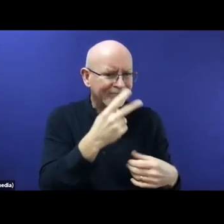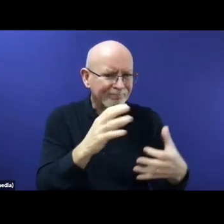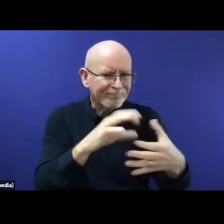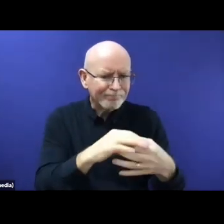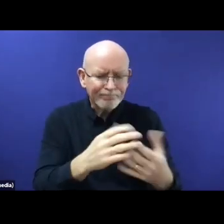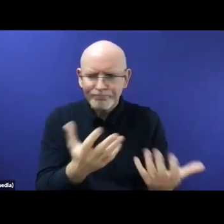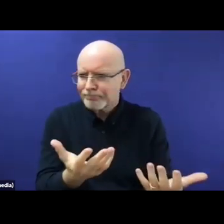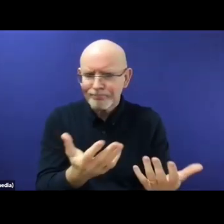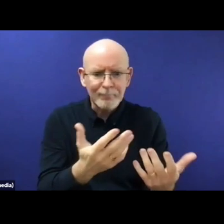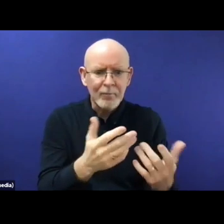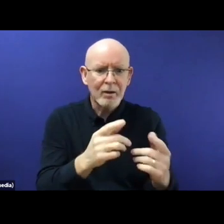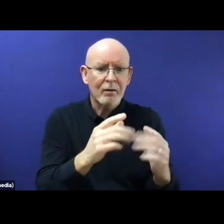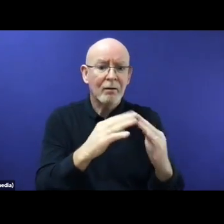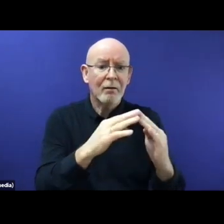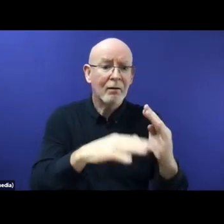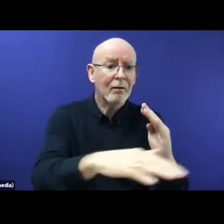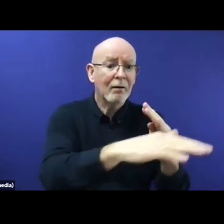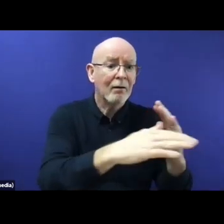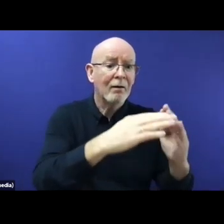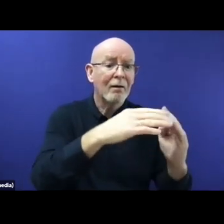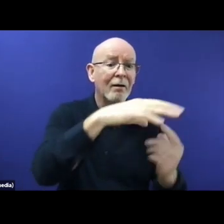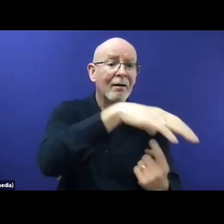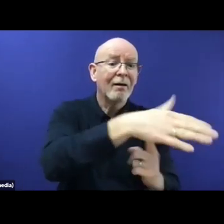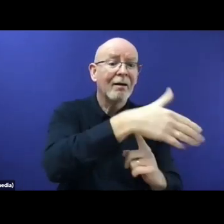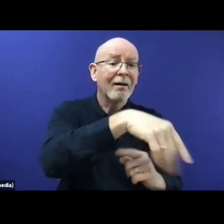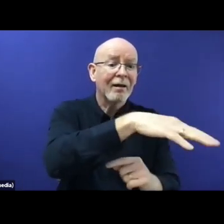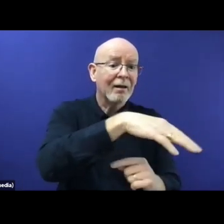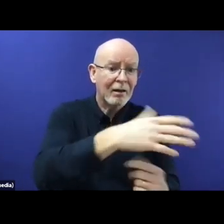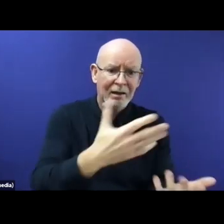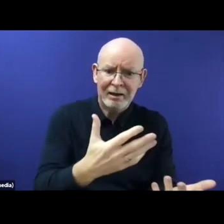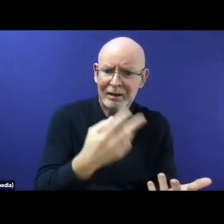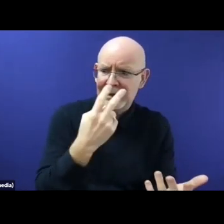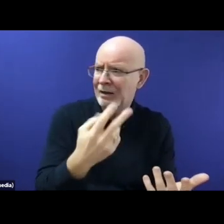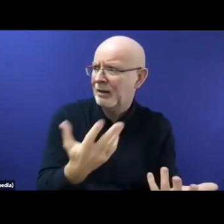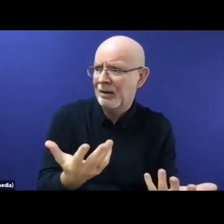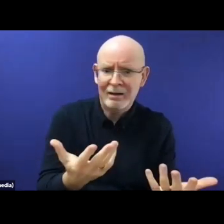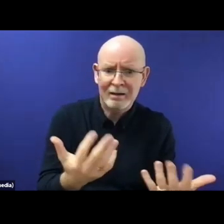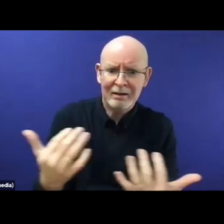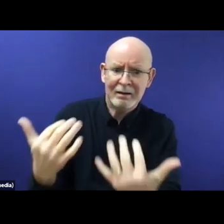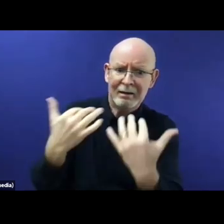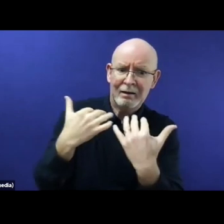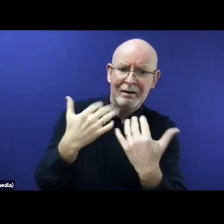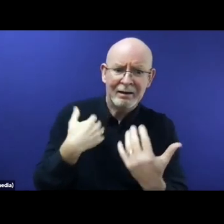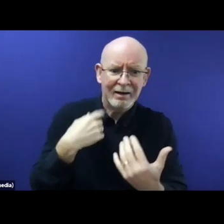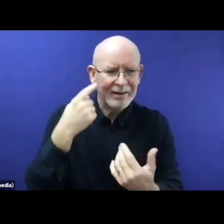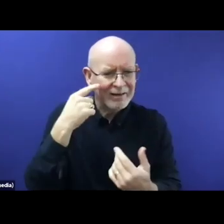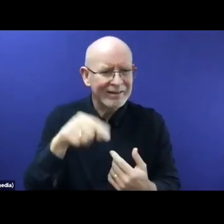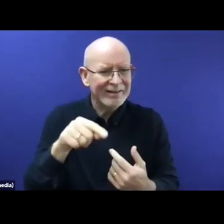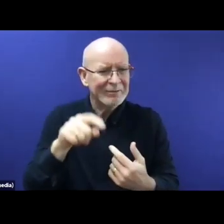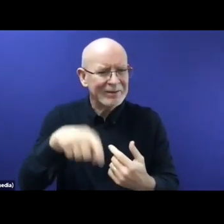issue about research that is telling us a bit about what the future might be is